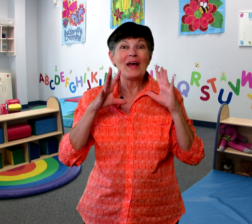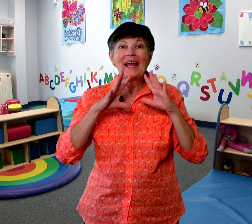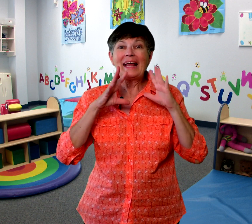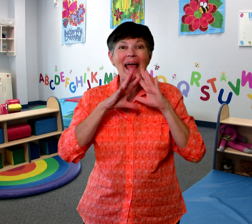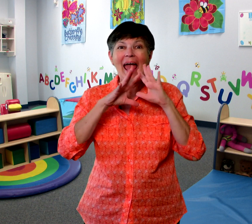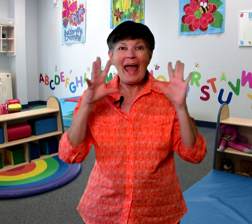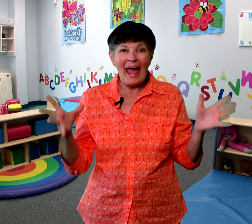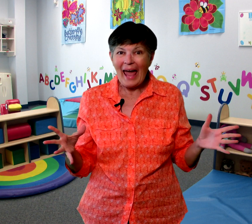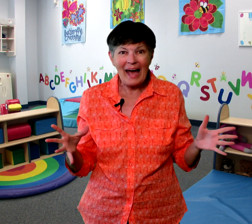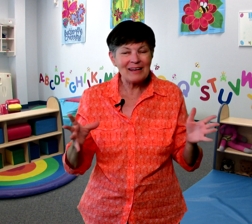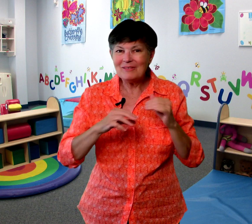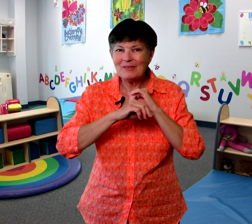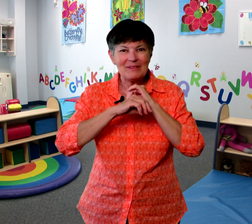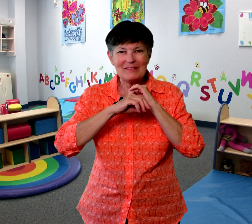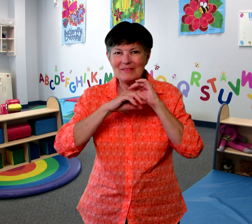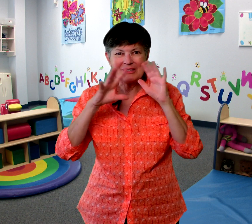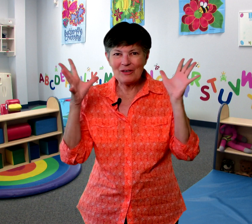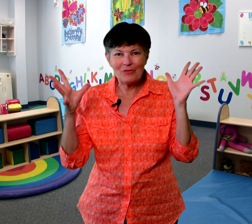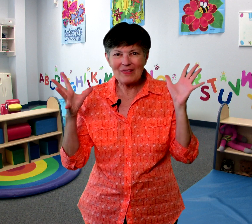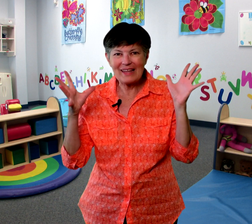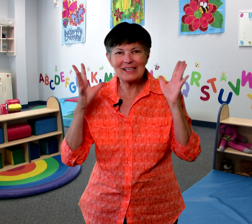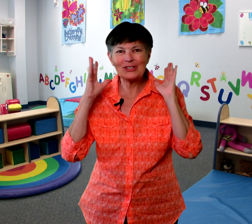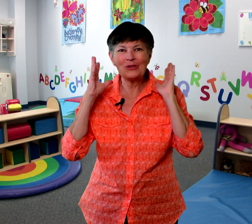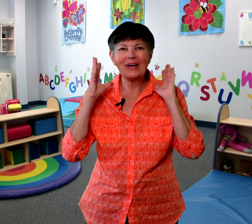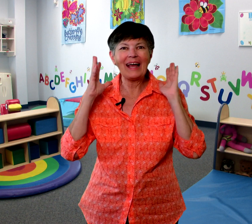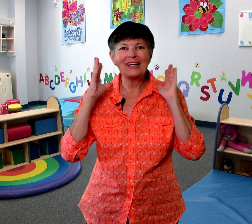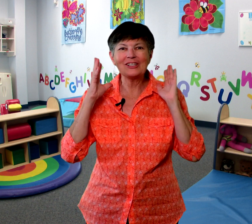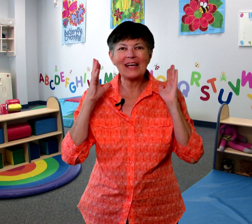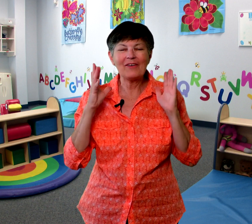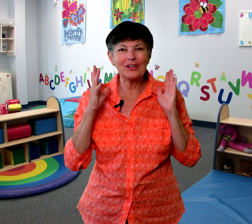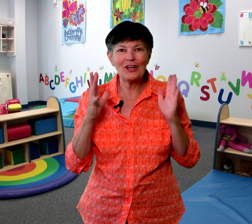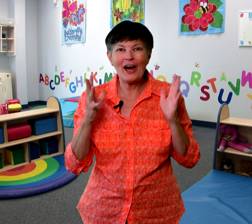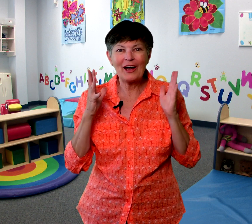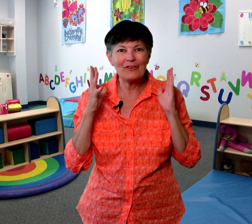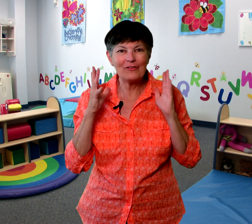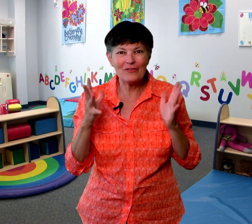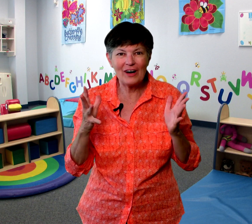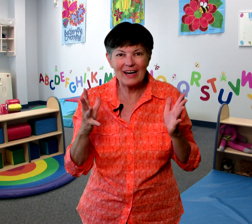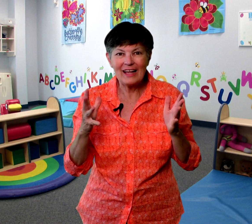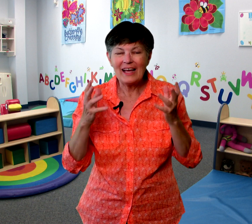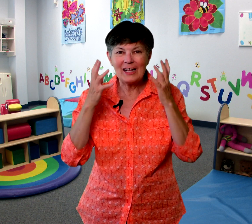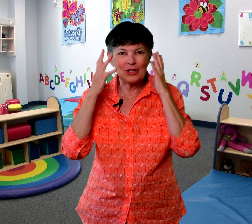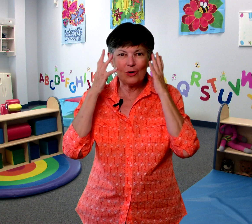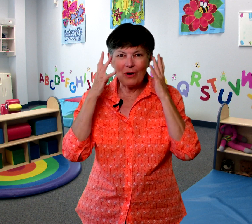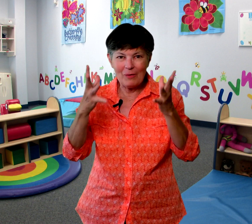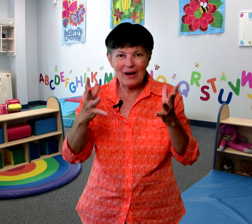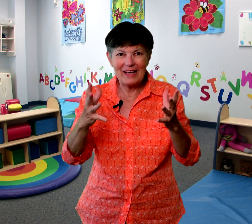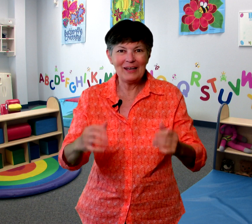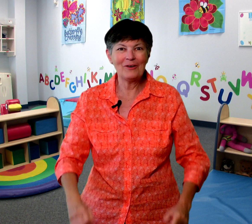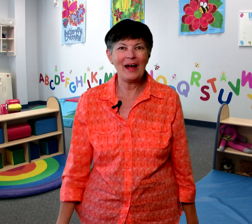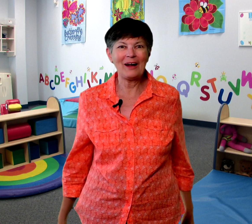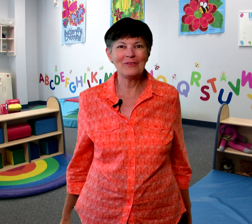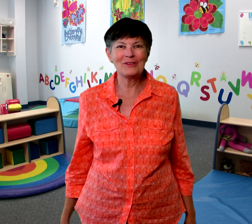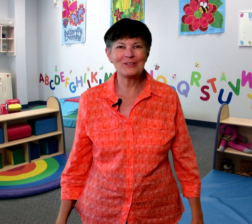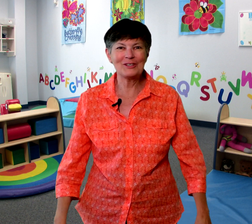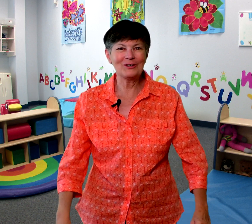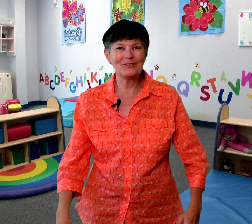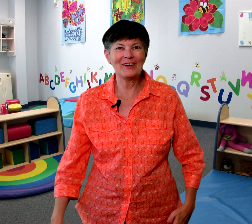add different things to it and just have a lot of fun it's a great way to interact with your children